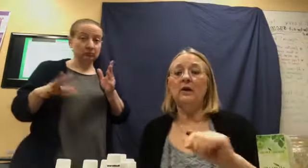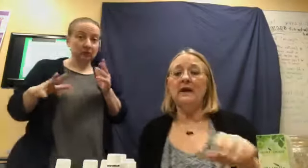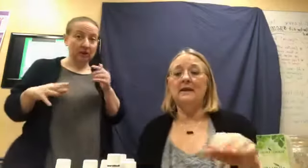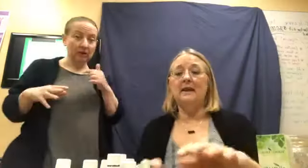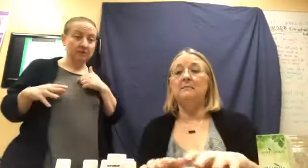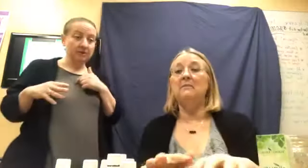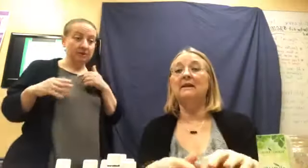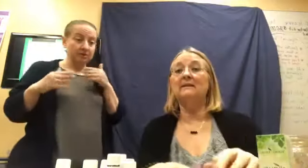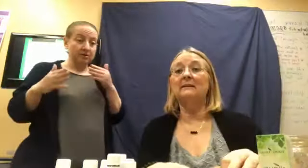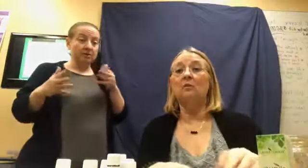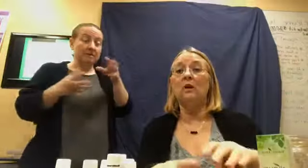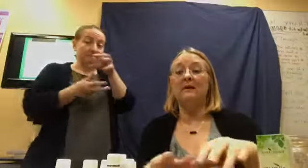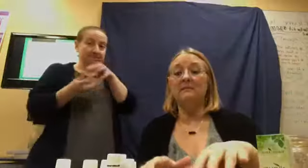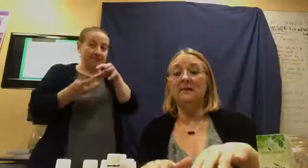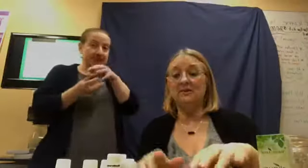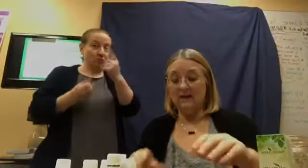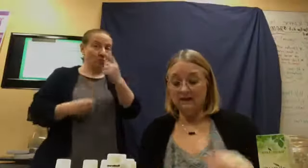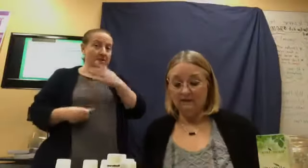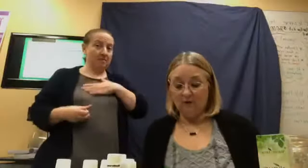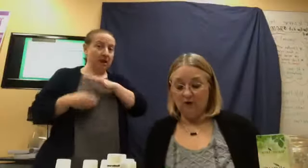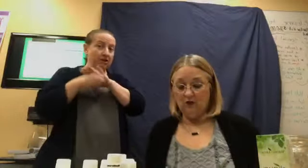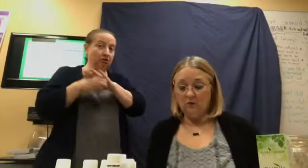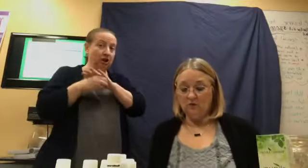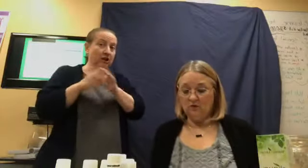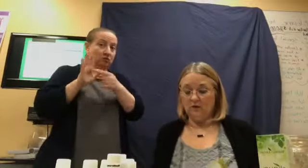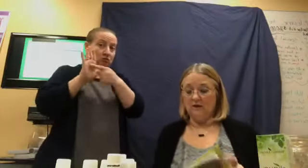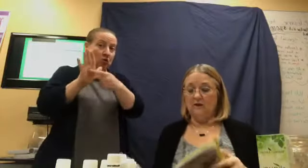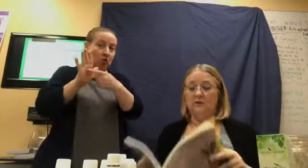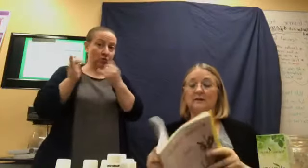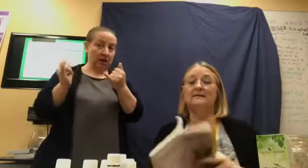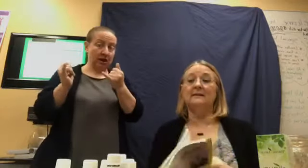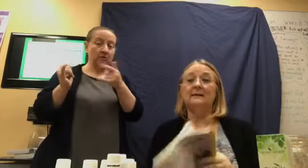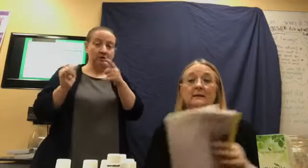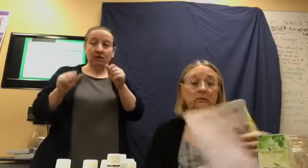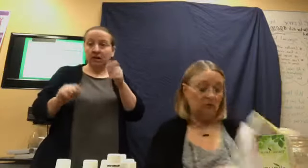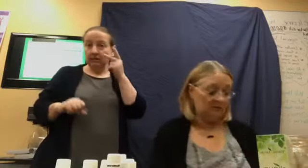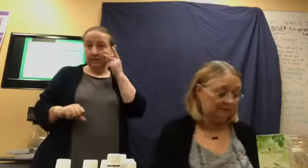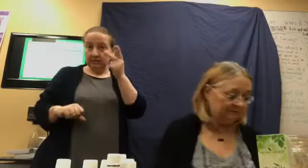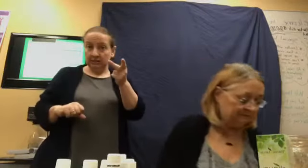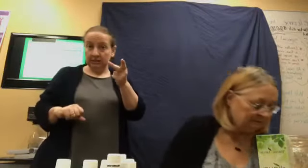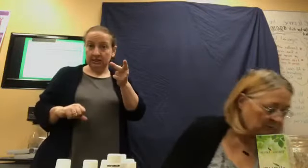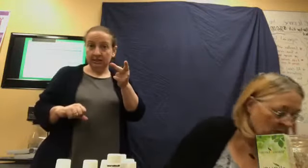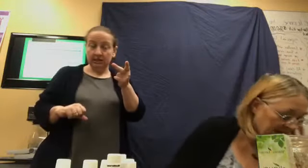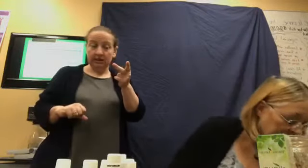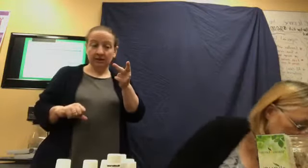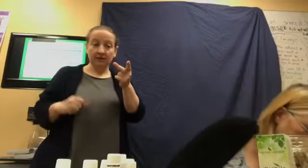ahead and mix one of my shakes for you so that you can see what I do.